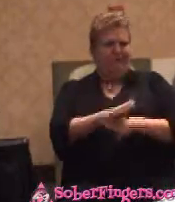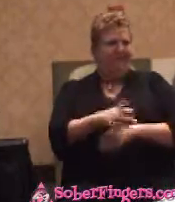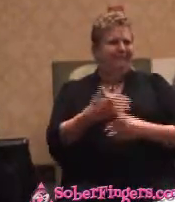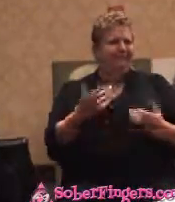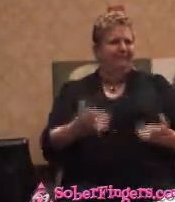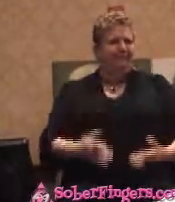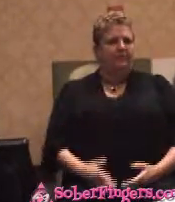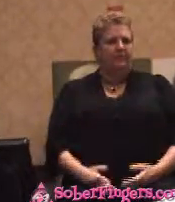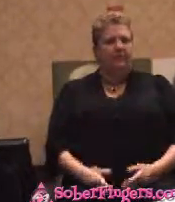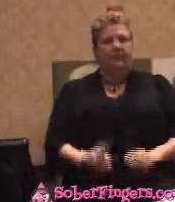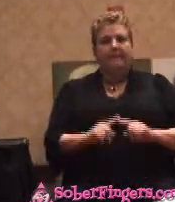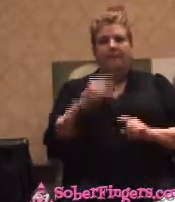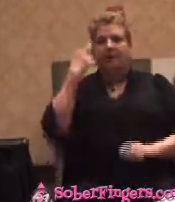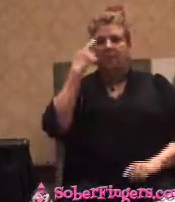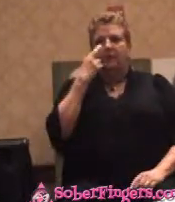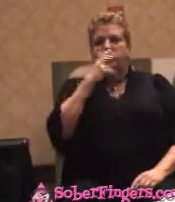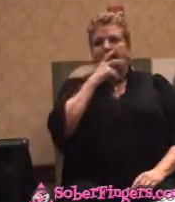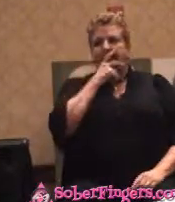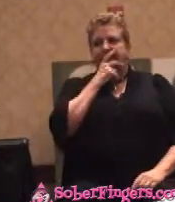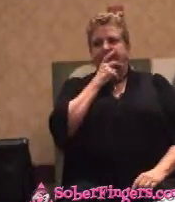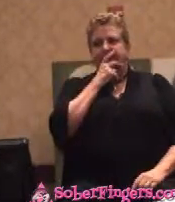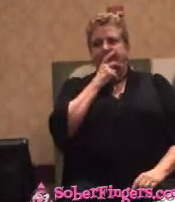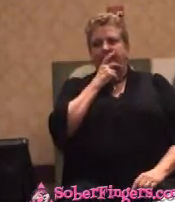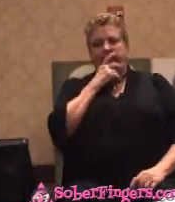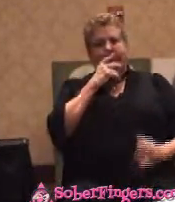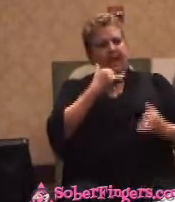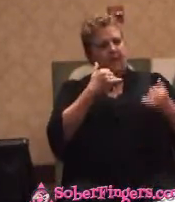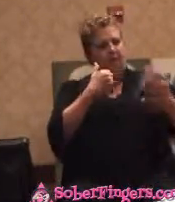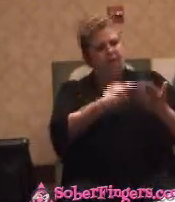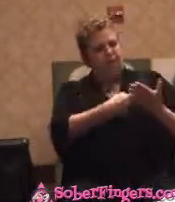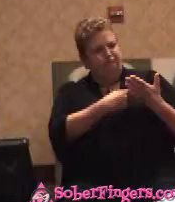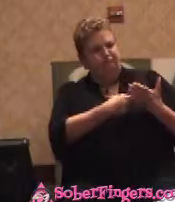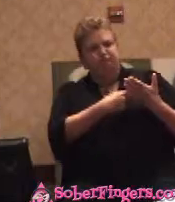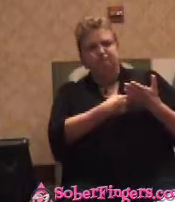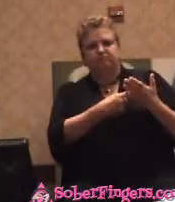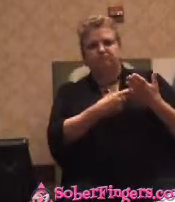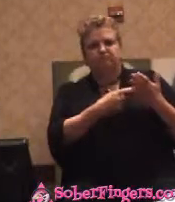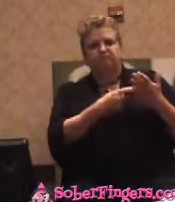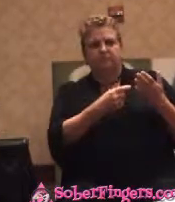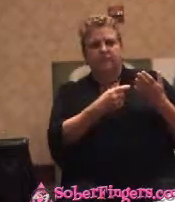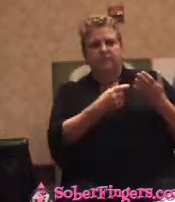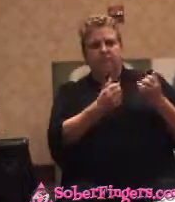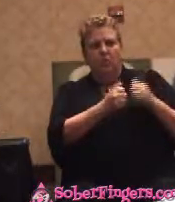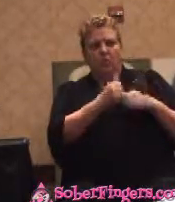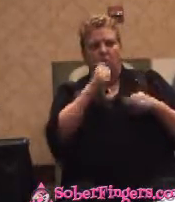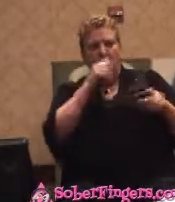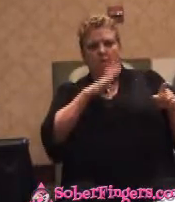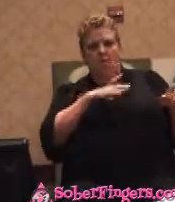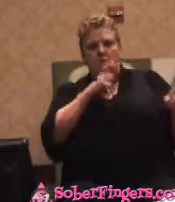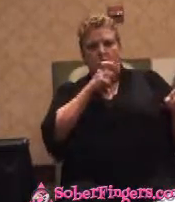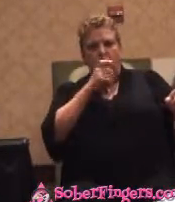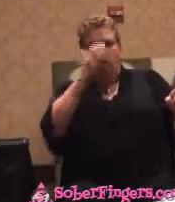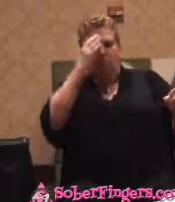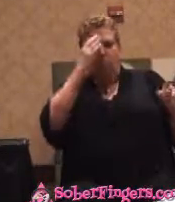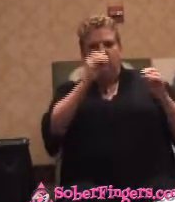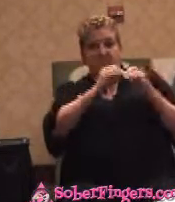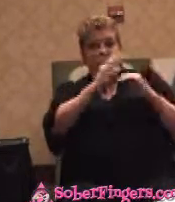But I realized I was in a conversation with a woman who had more information than I thought she had. And I was